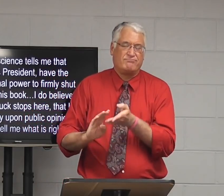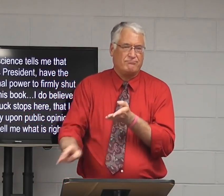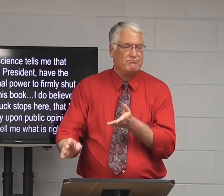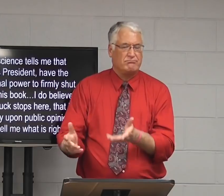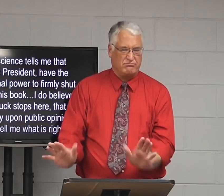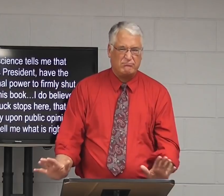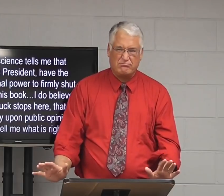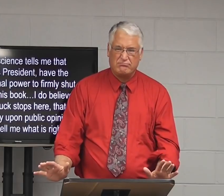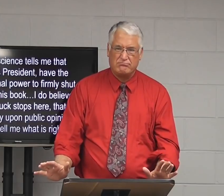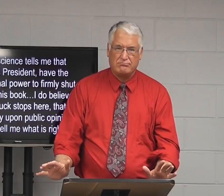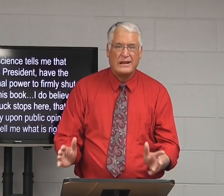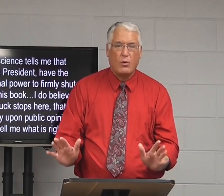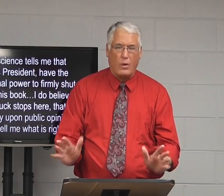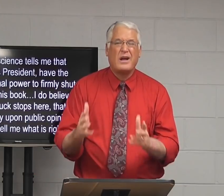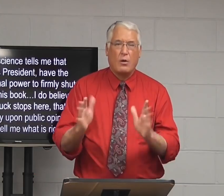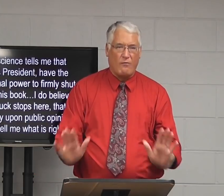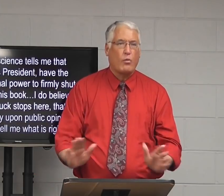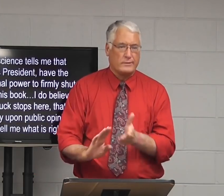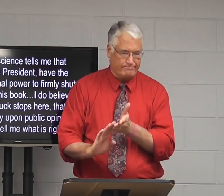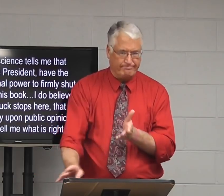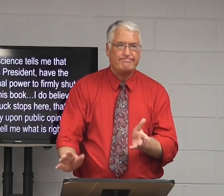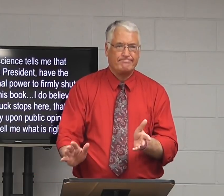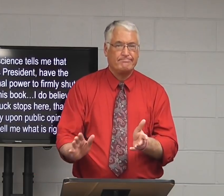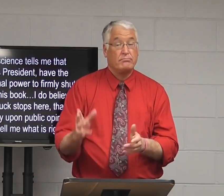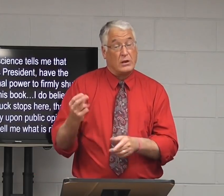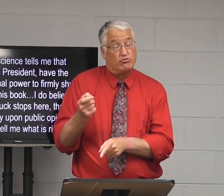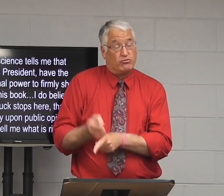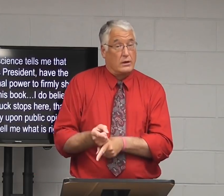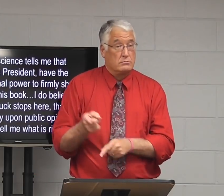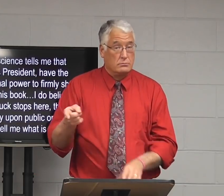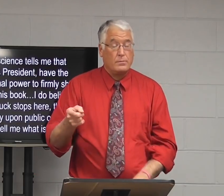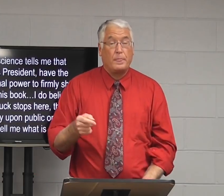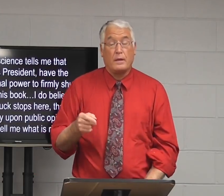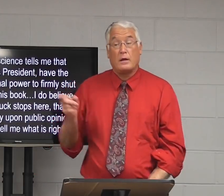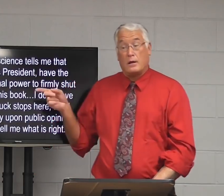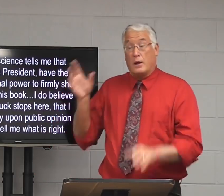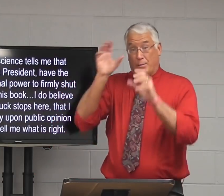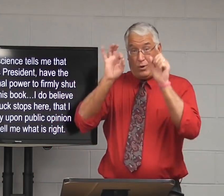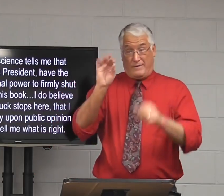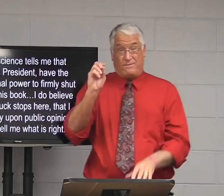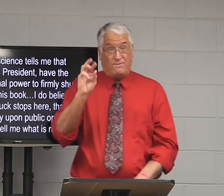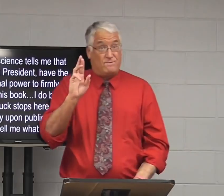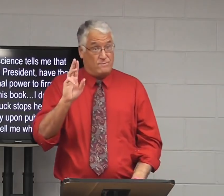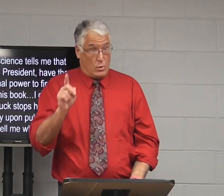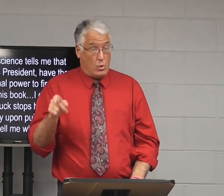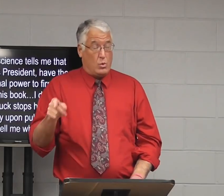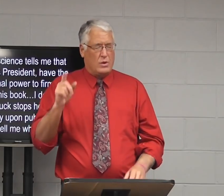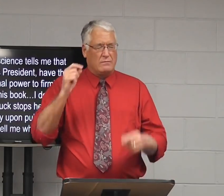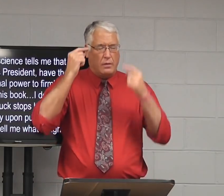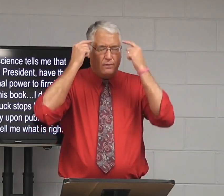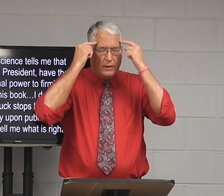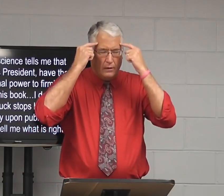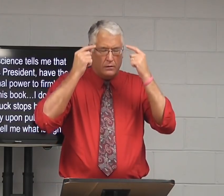how right he was for pardoning Nixon. President Ford,